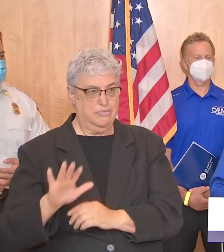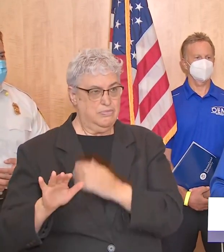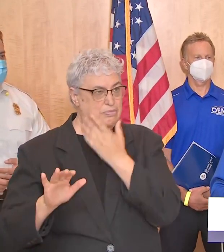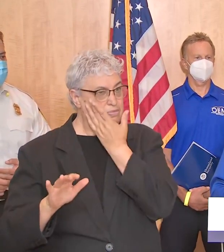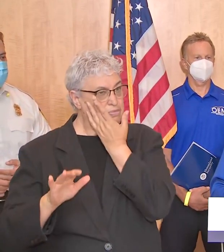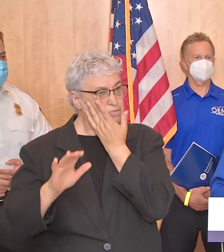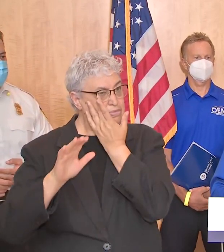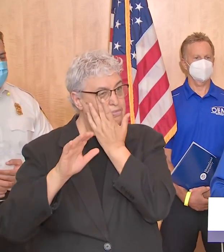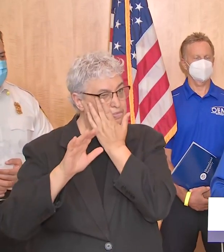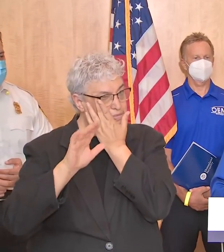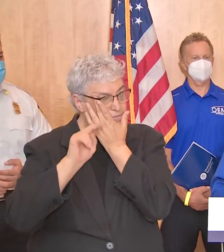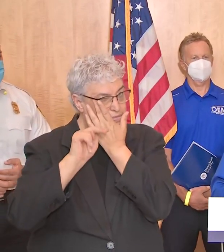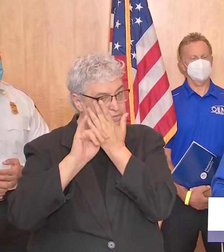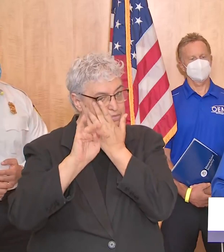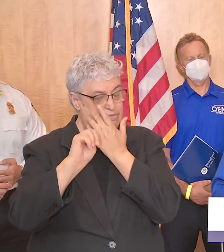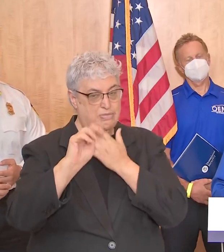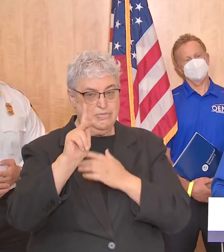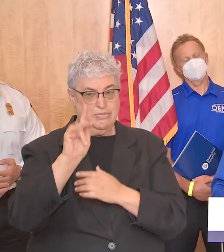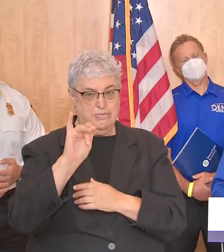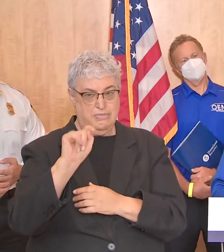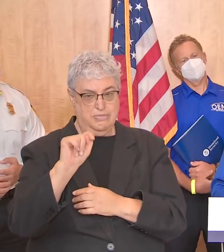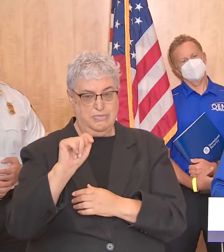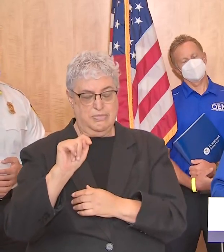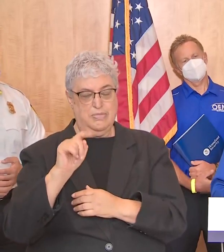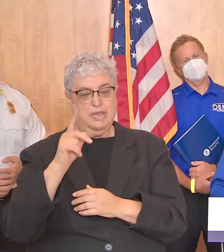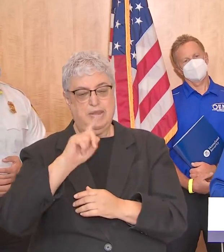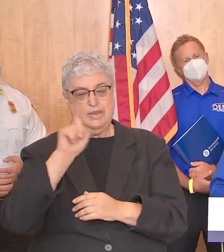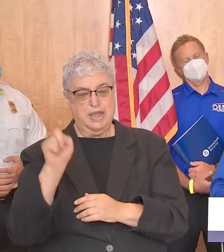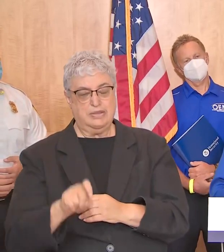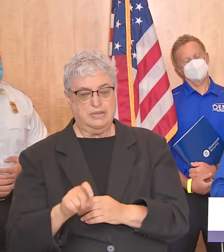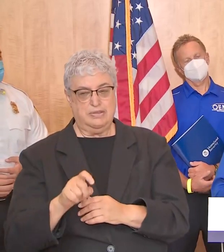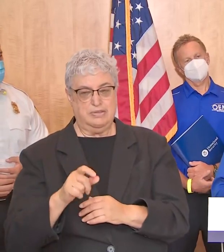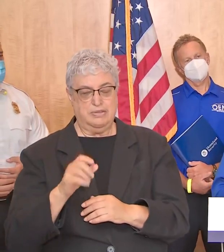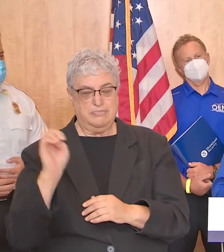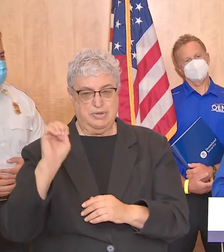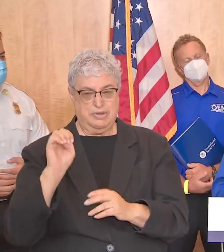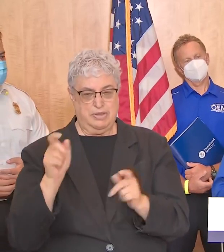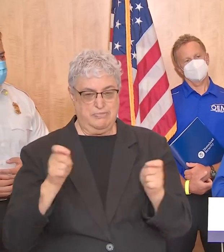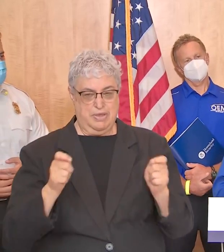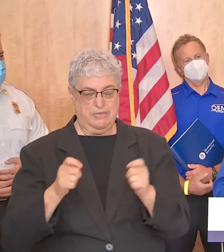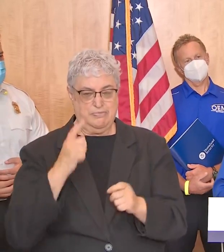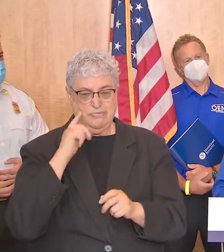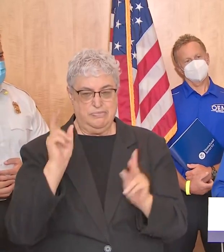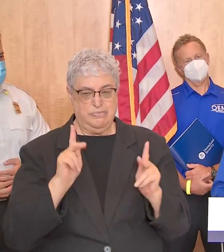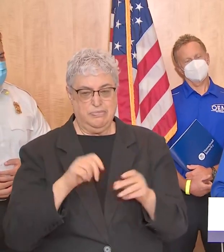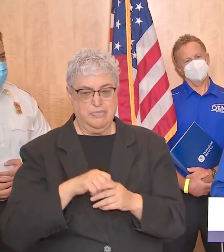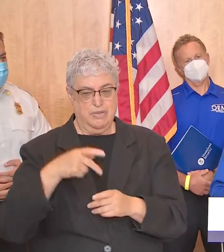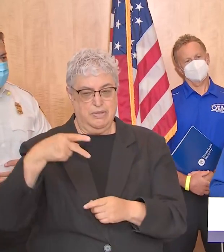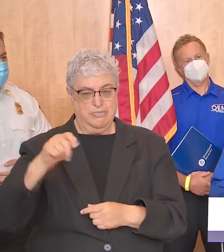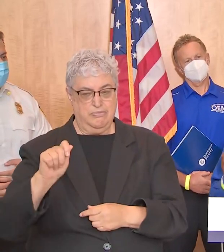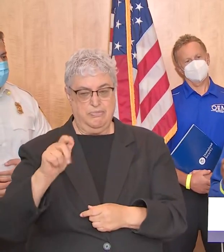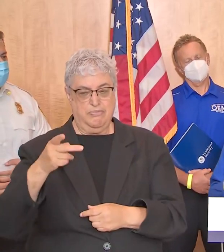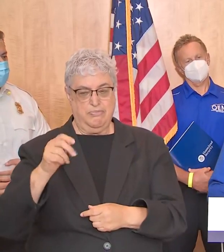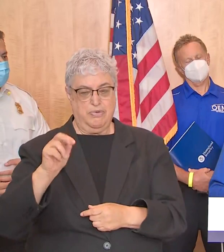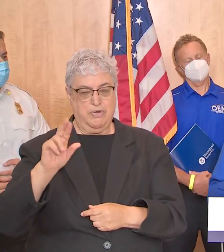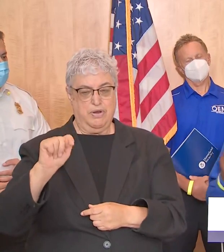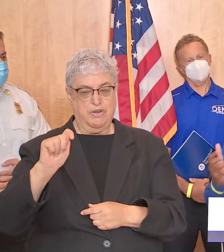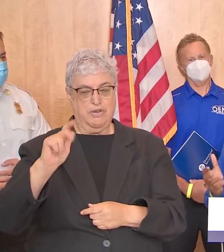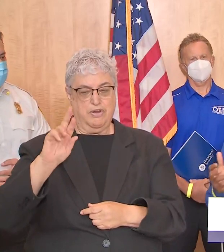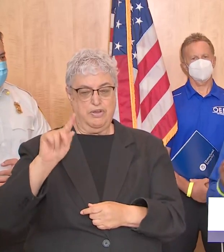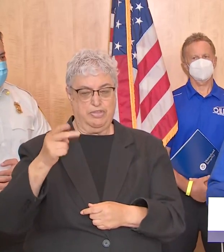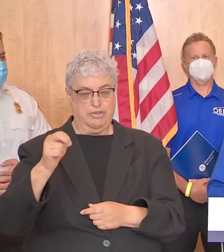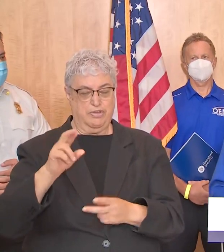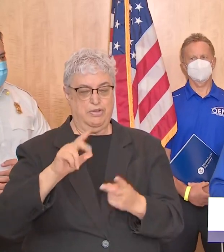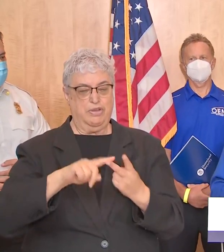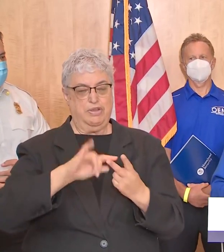example with nim kidd over the text department of emergency management uh asking for example about the people in port arthur in the beaumont area in